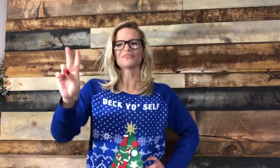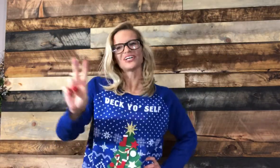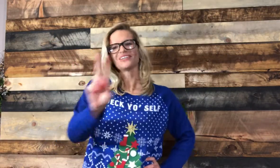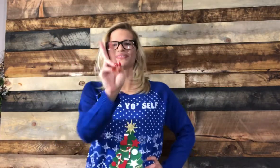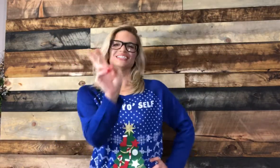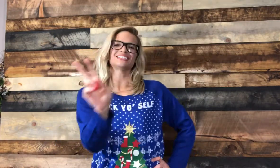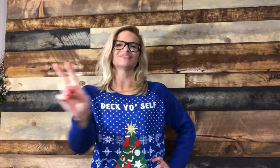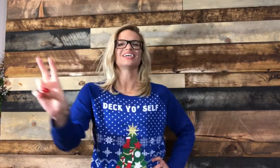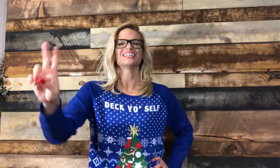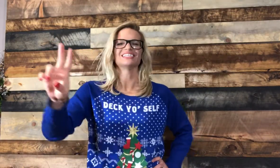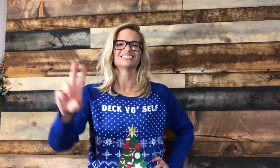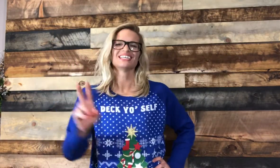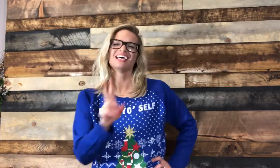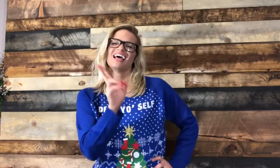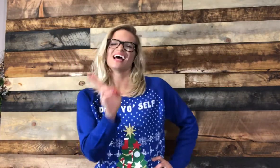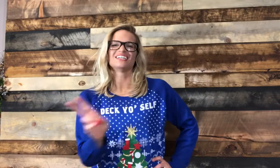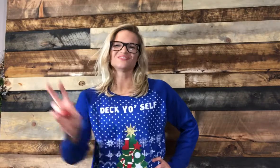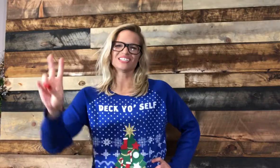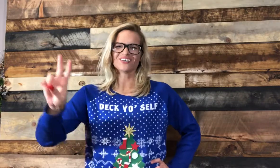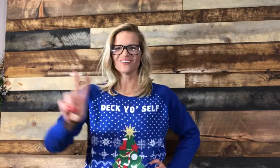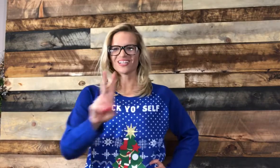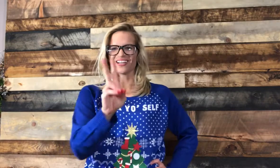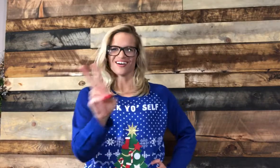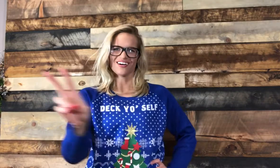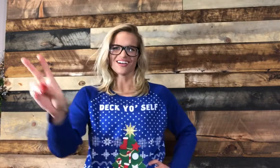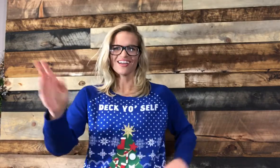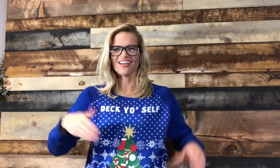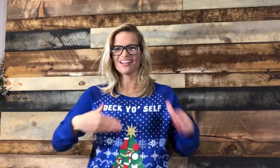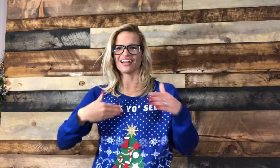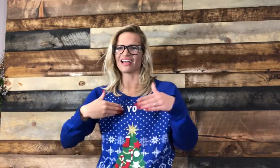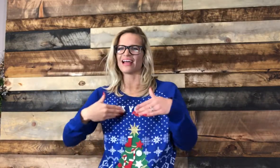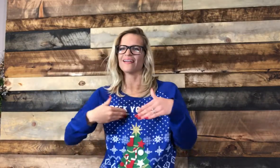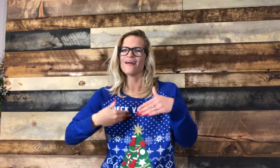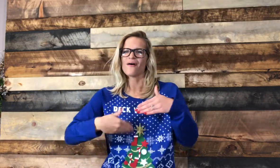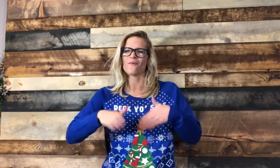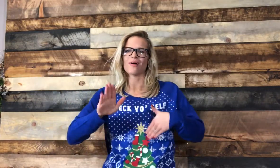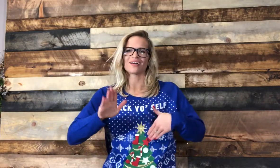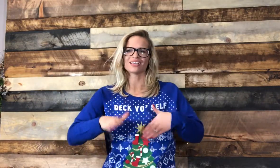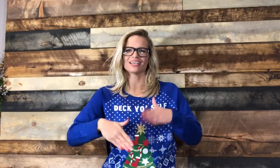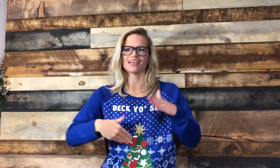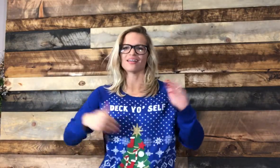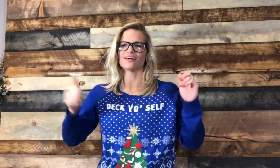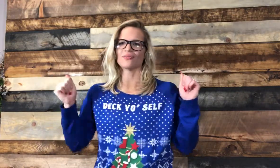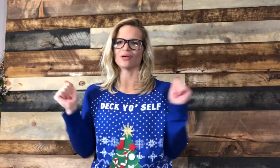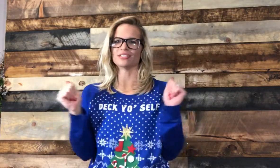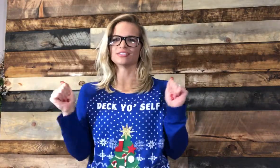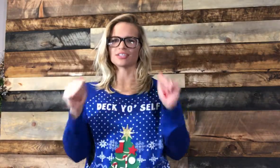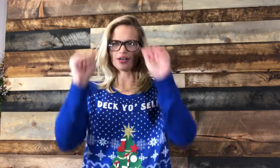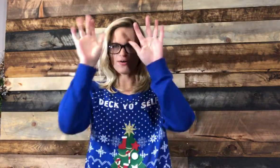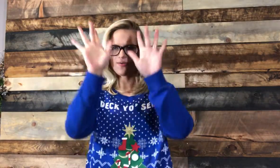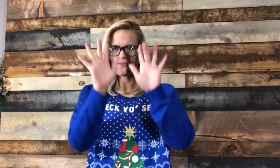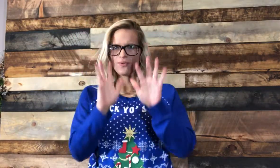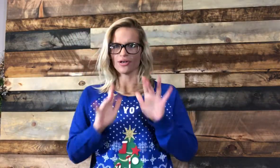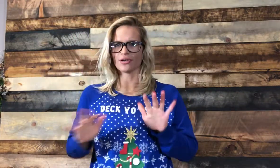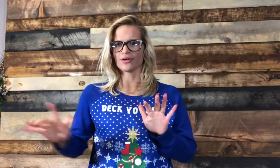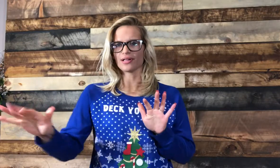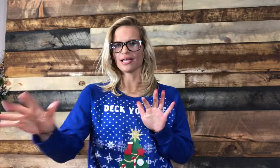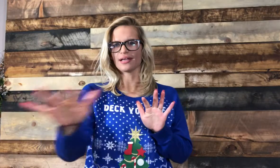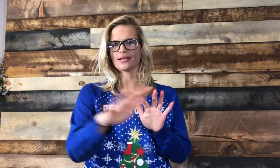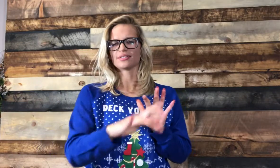fun and festive like this. As we go along. And then again, walking in a winter wonderland.